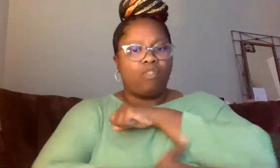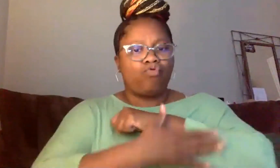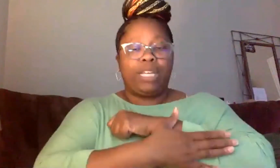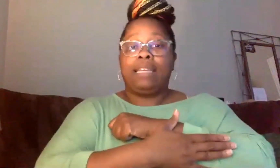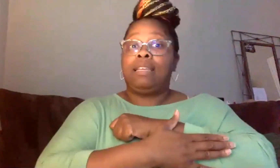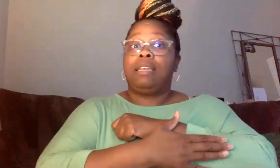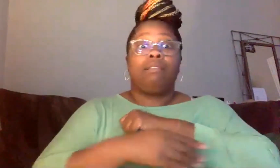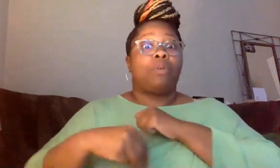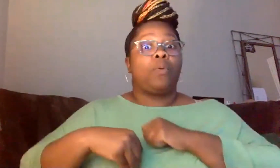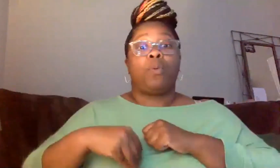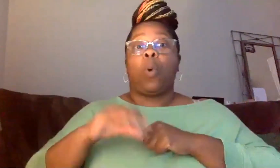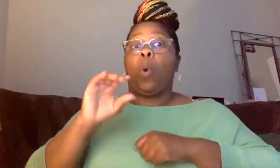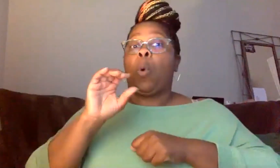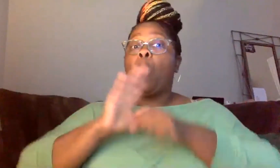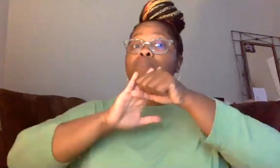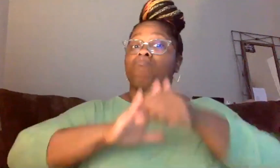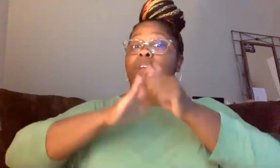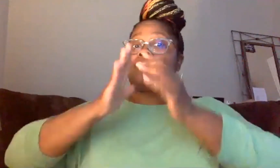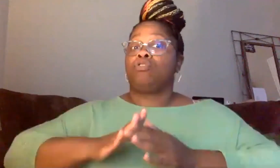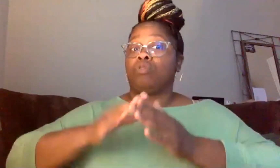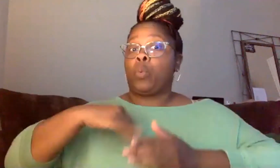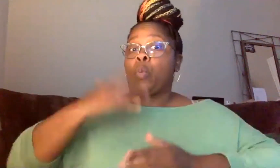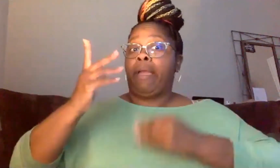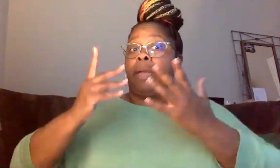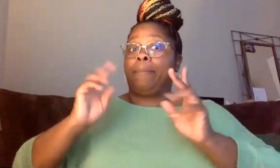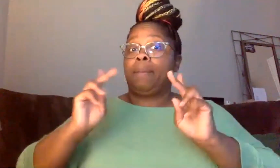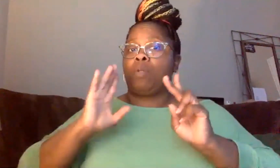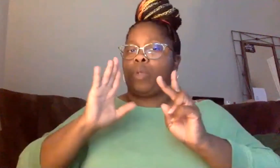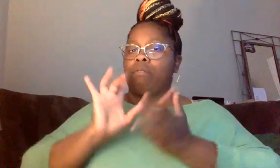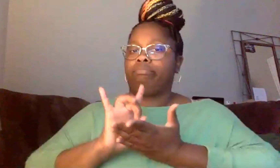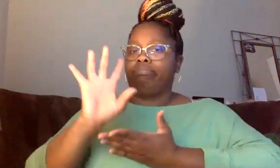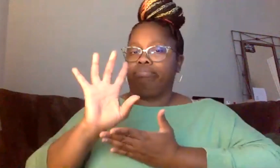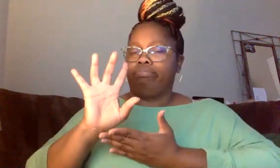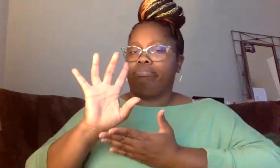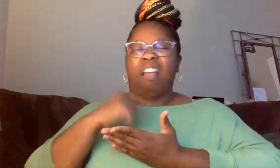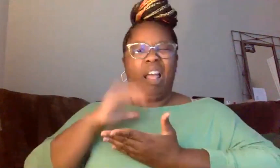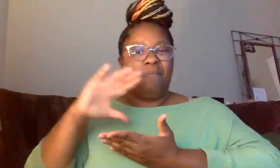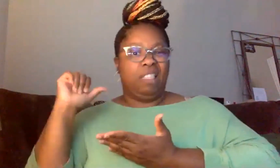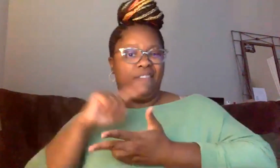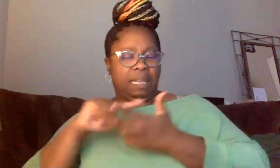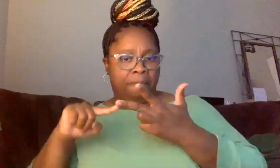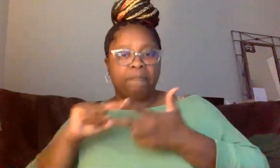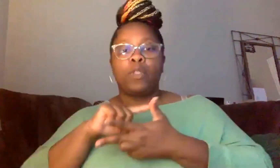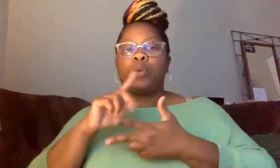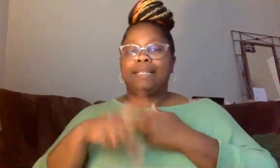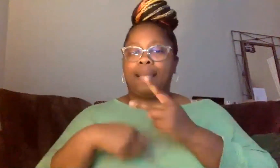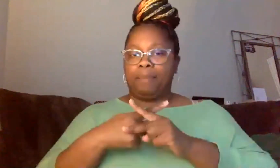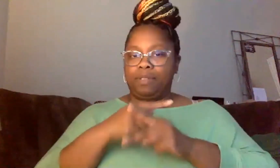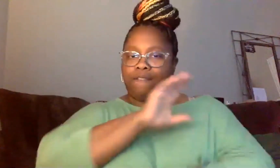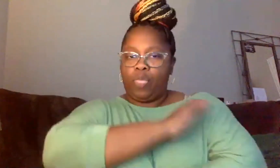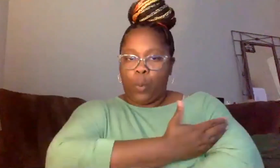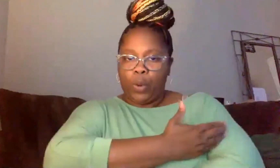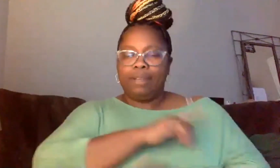to the police thing, this is very important. As I lead, there are three types of authority I have seen. Spiritual authority,